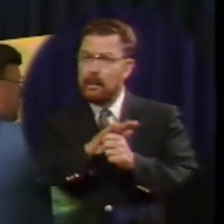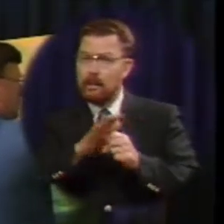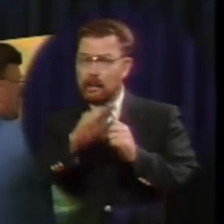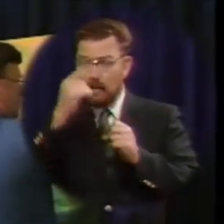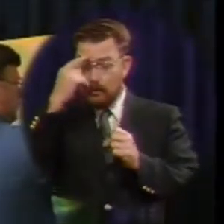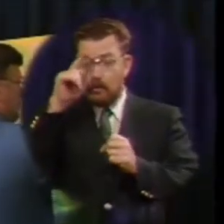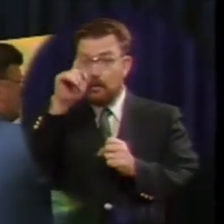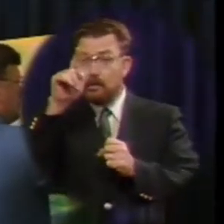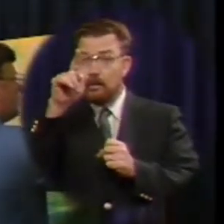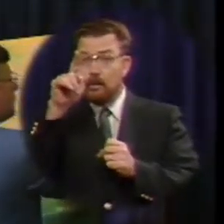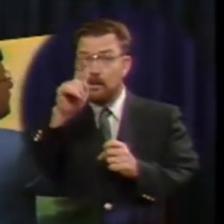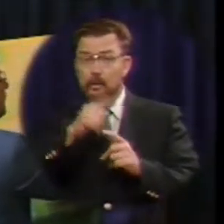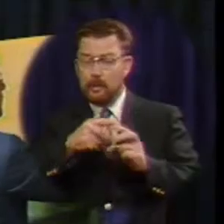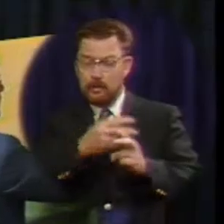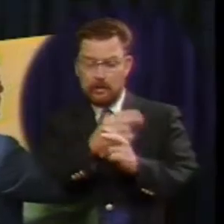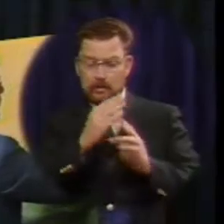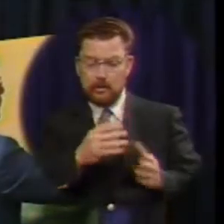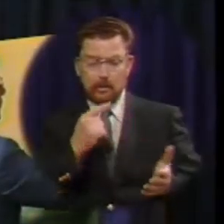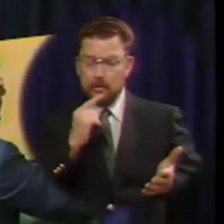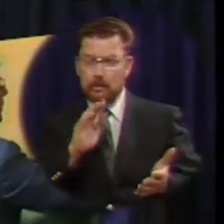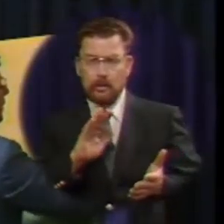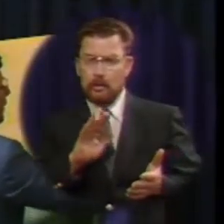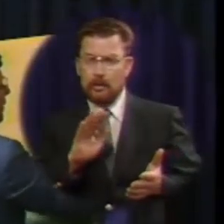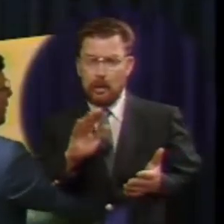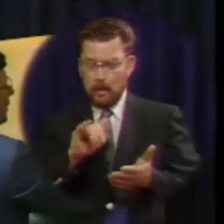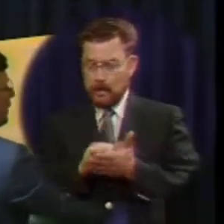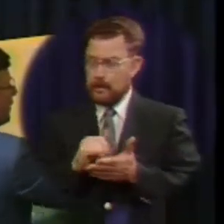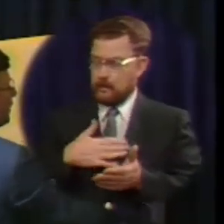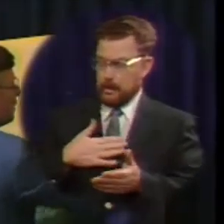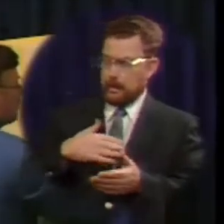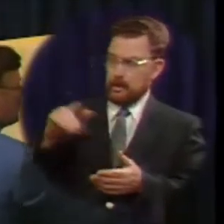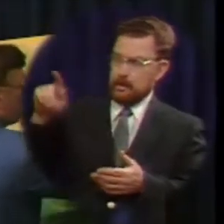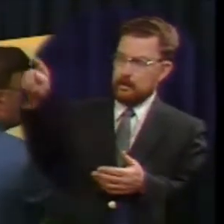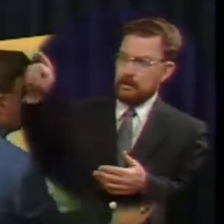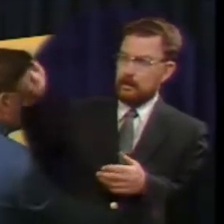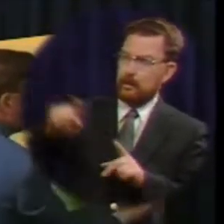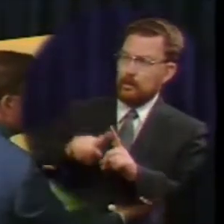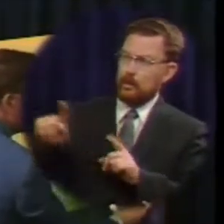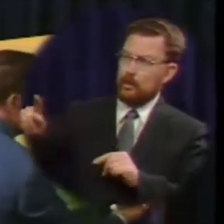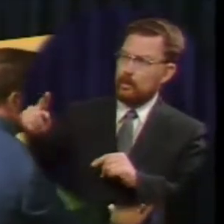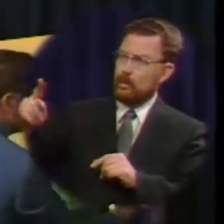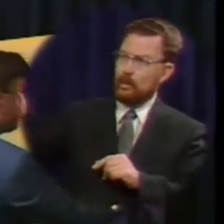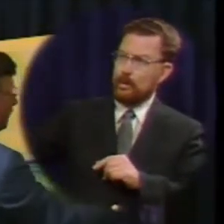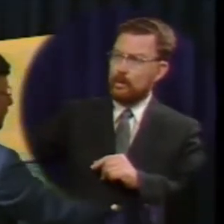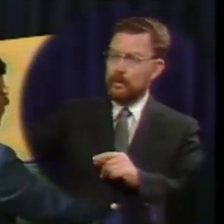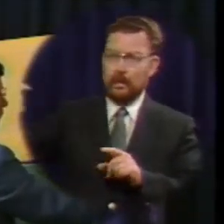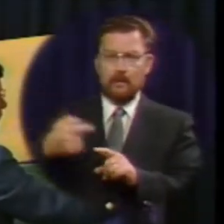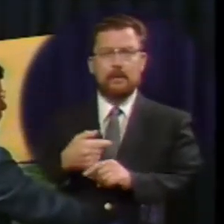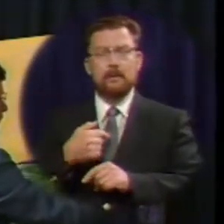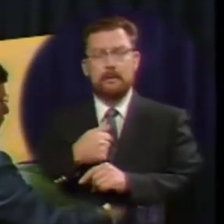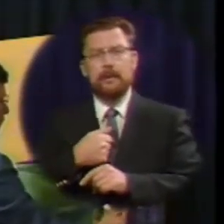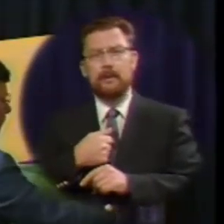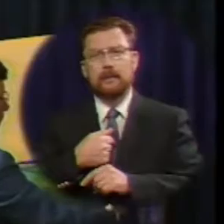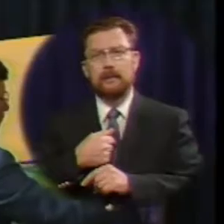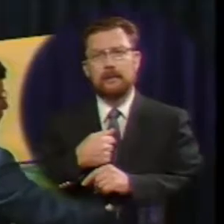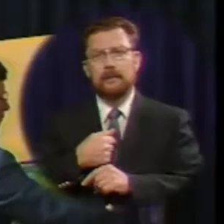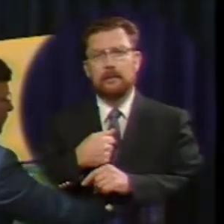the shepherd made answer this of mine has wandered away from me and although